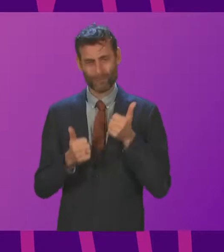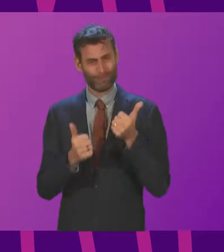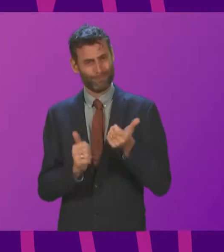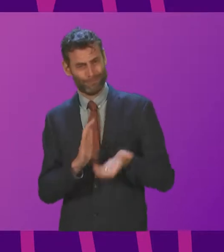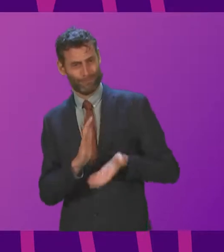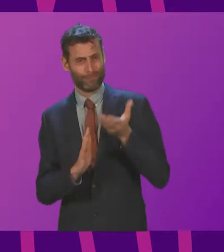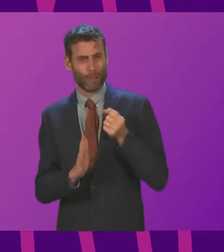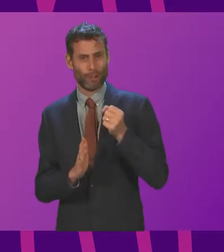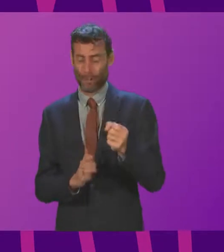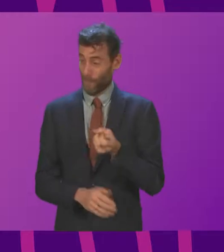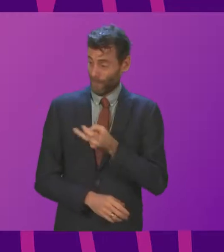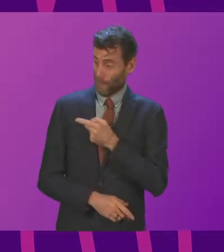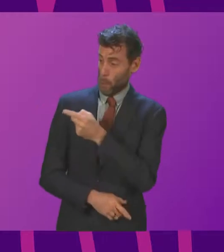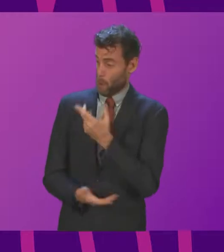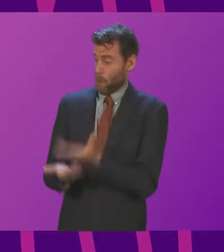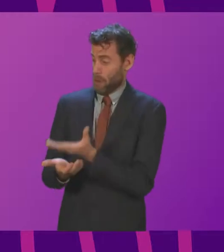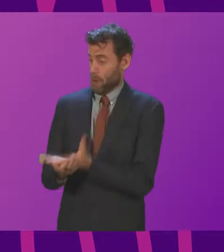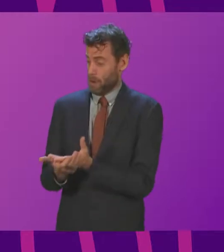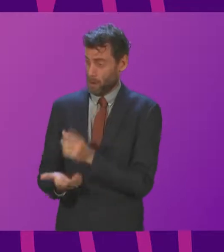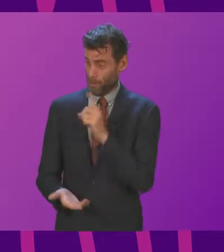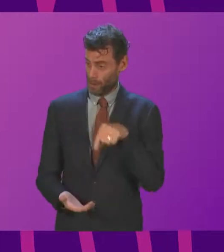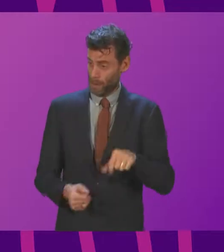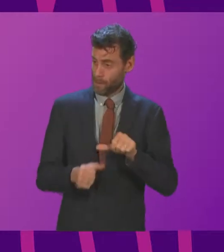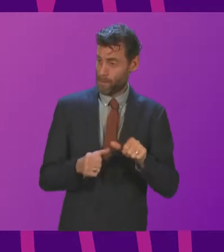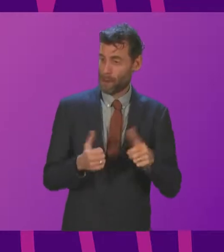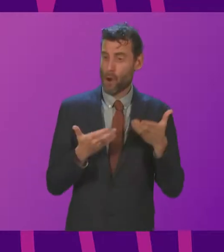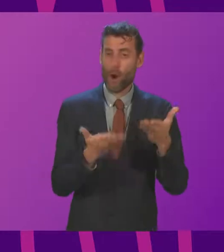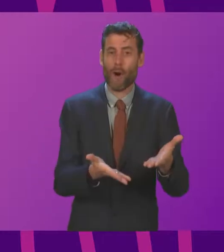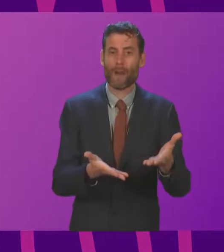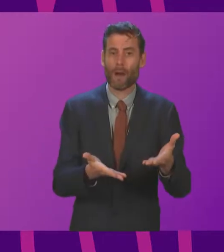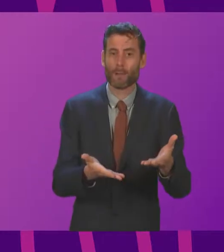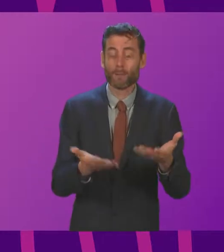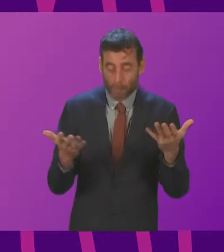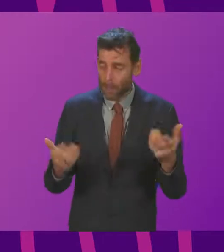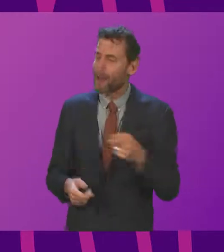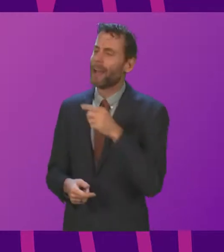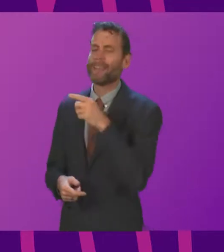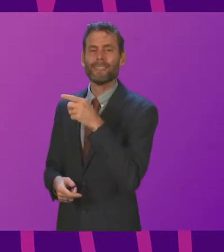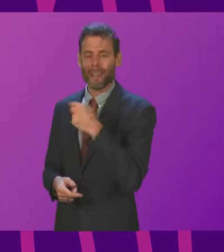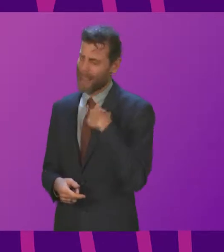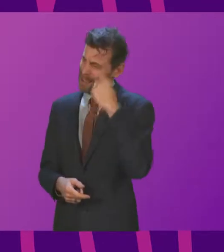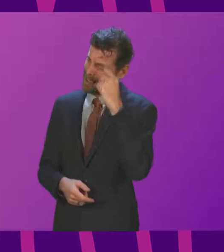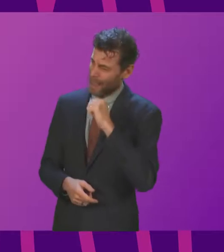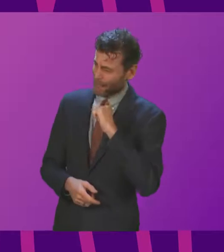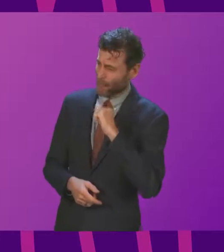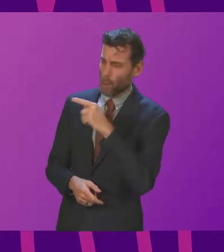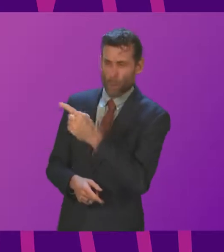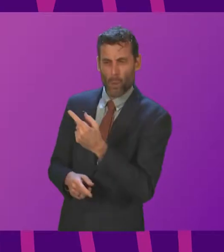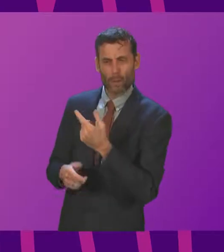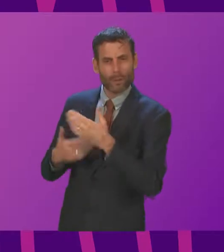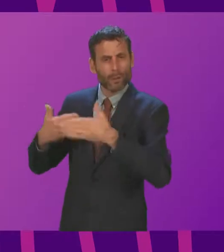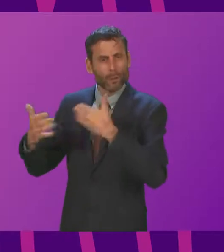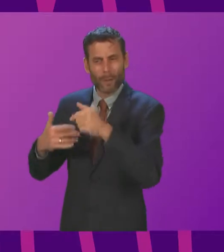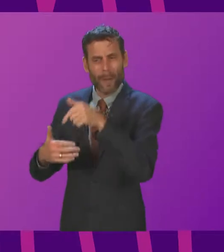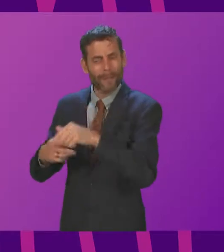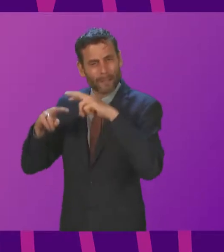of an irony. But secondly, and this is where I really would suggest that I would have thought he would have done it before coming to ask these questions today. But given that he